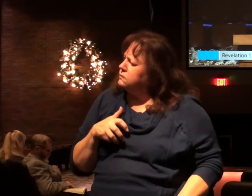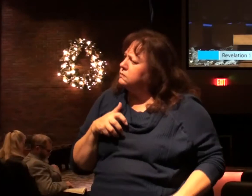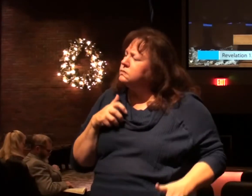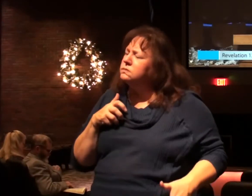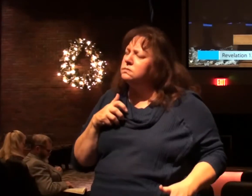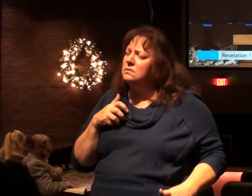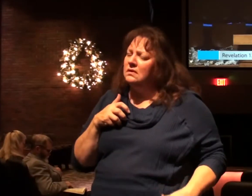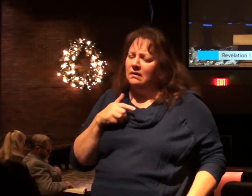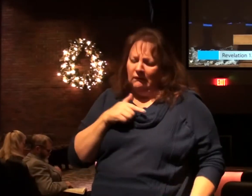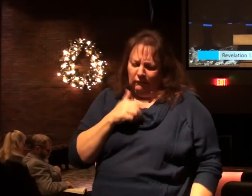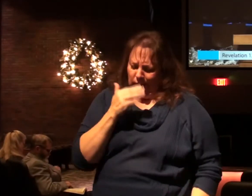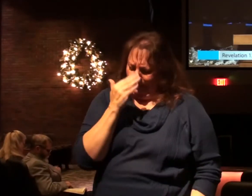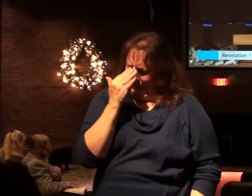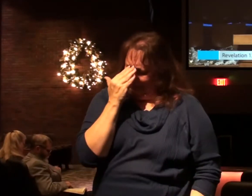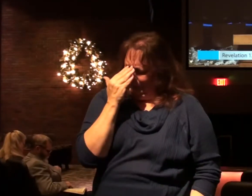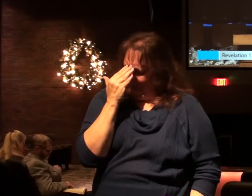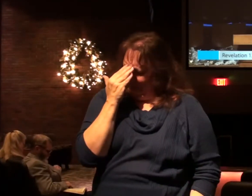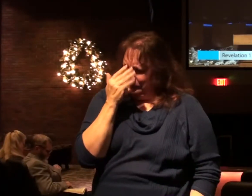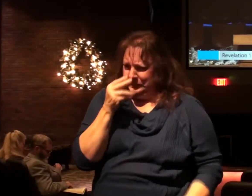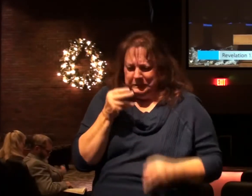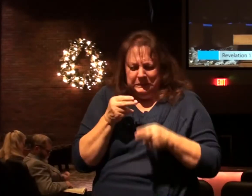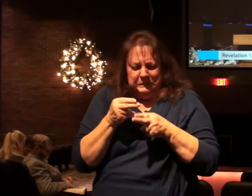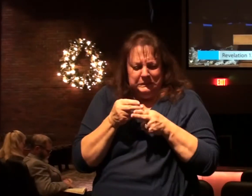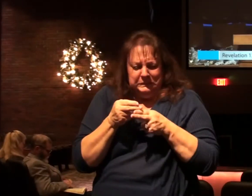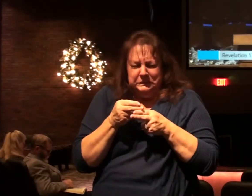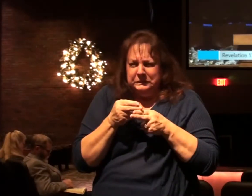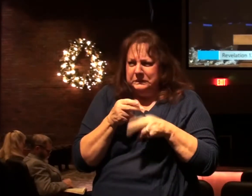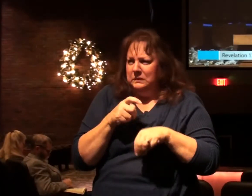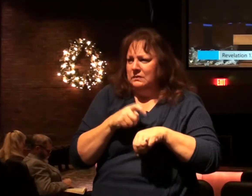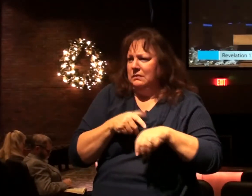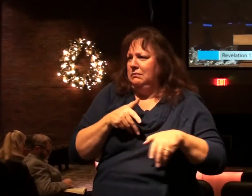knowing that he has a short time.